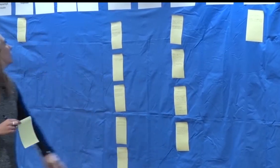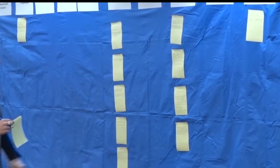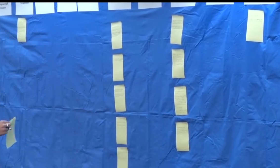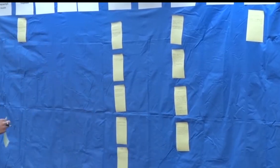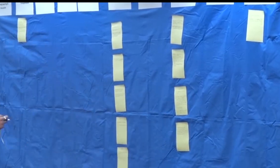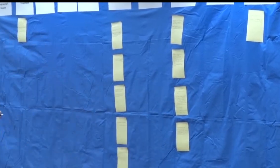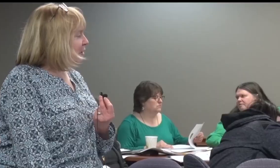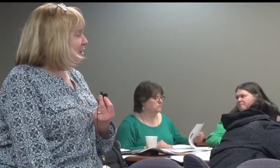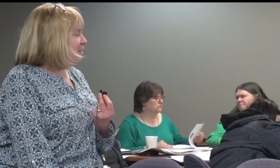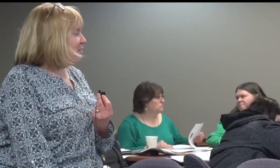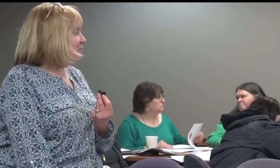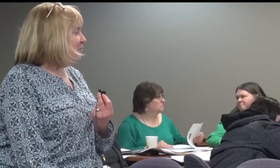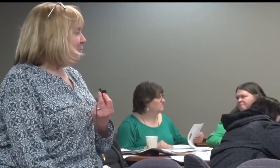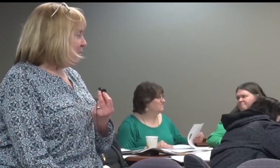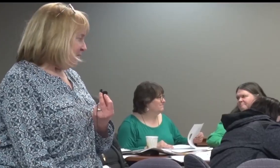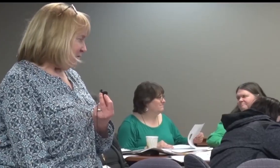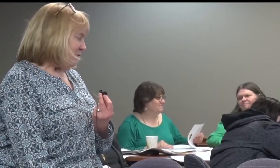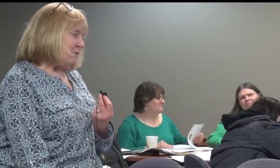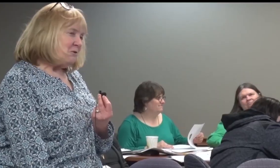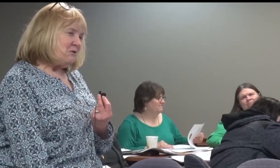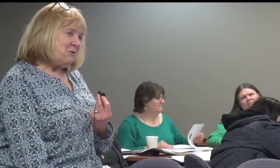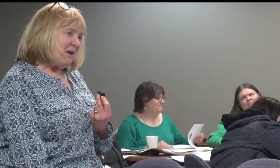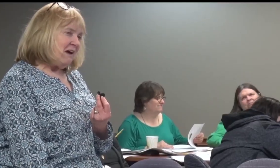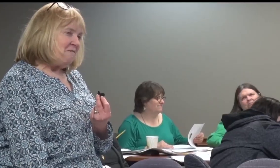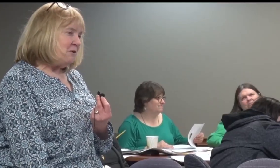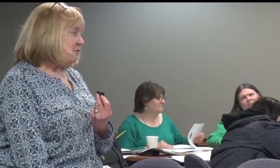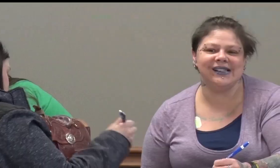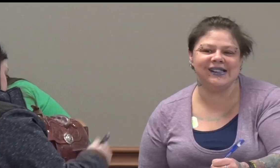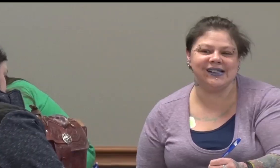subcabinet that will be tasked with making the amendments.